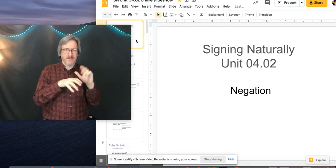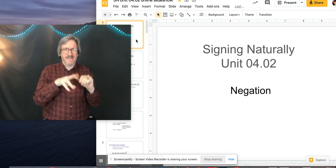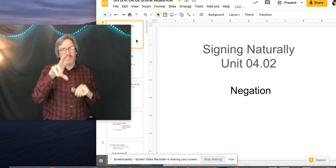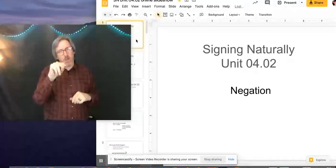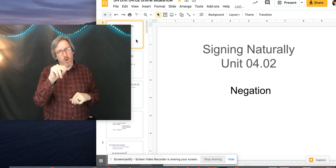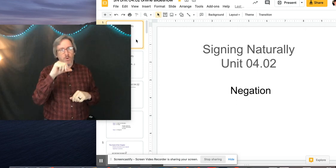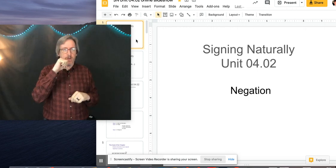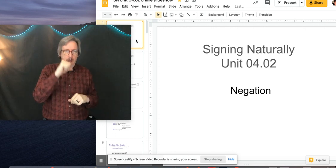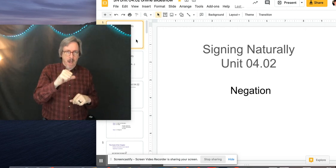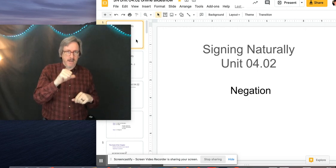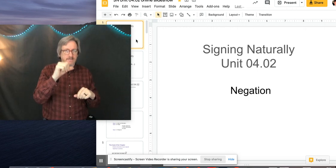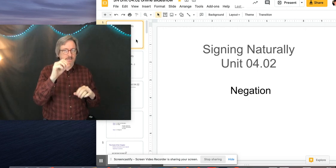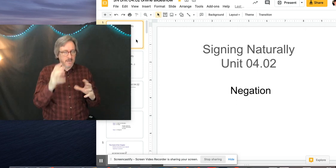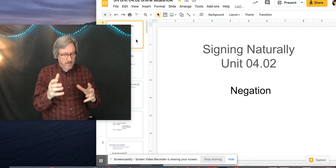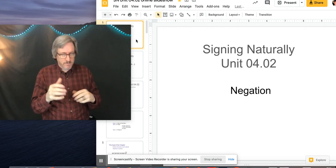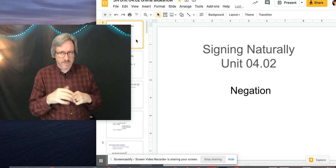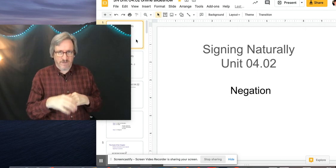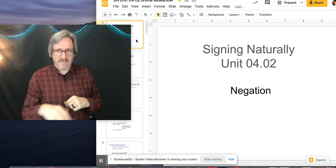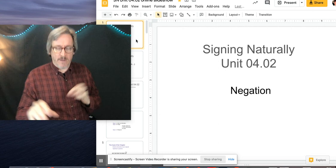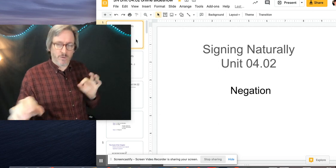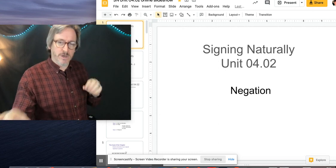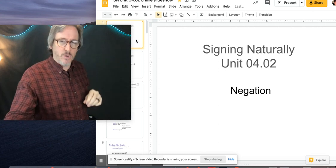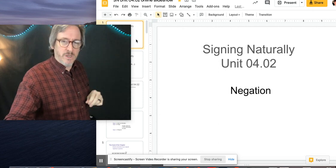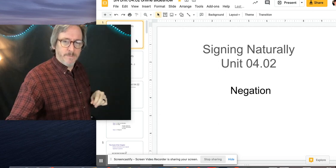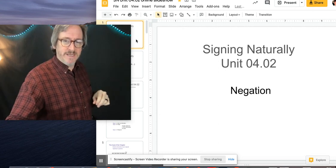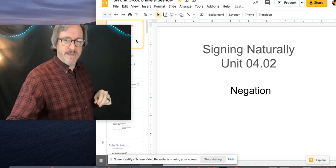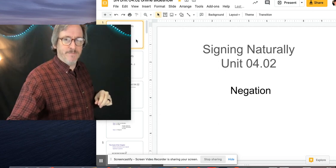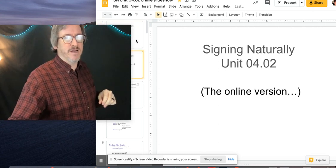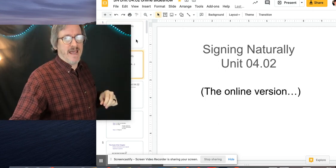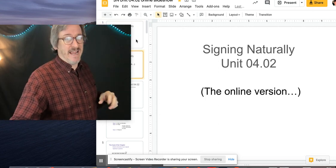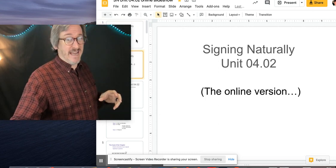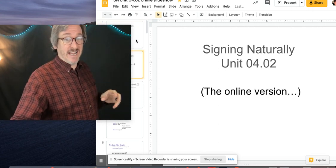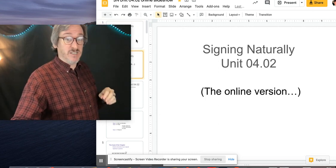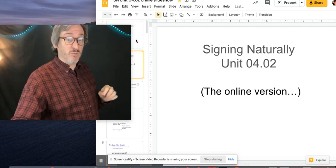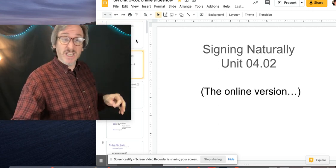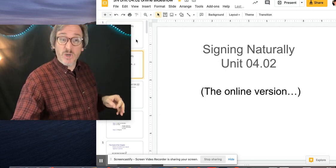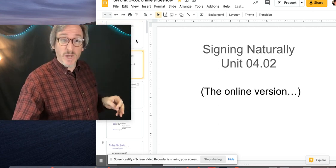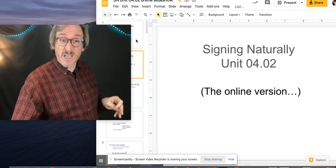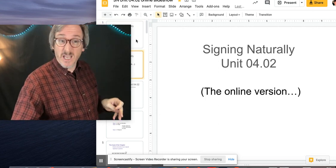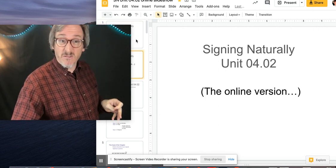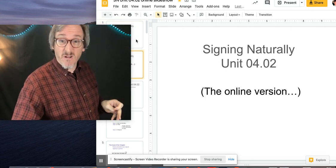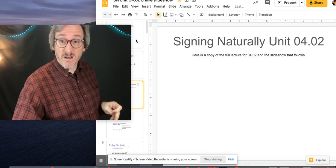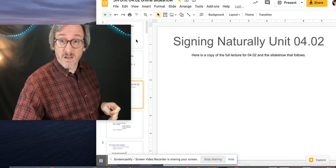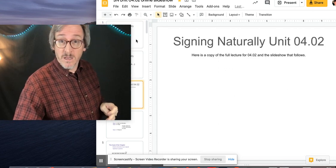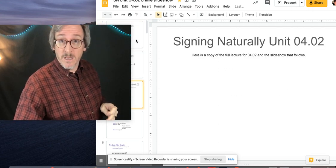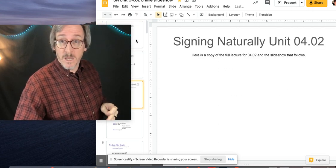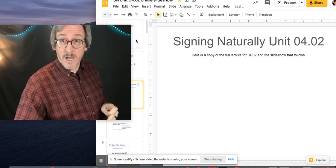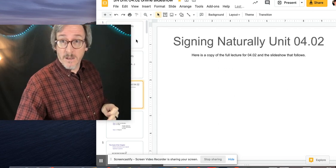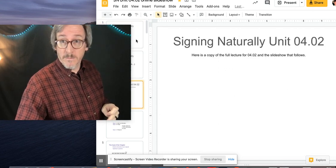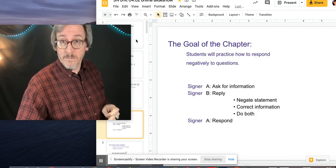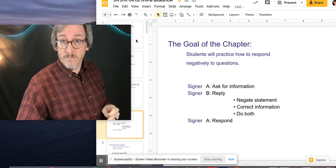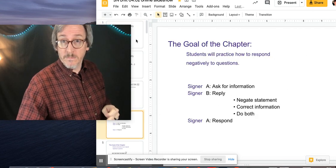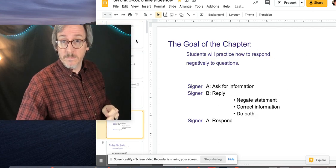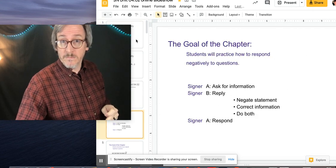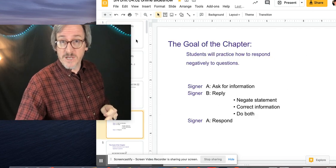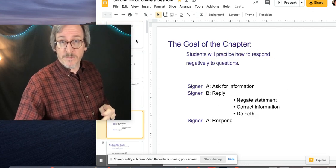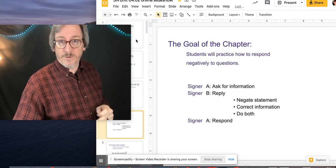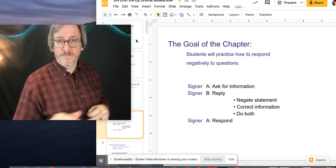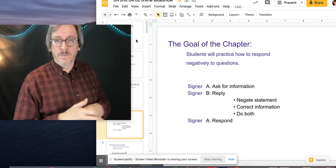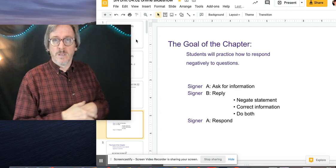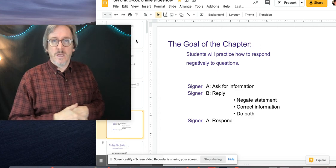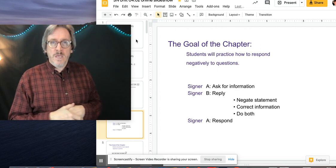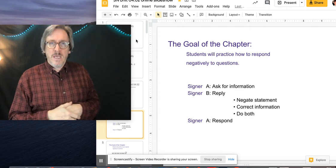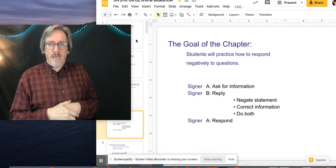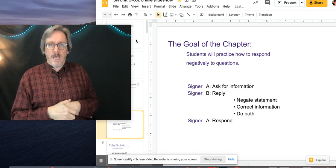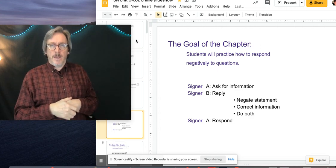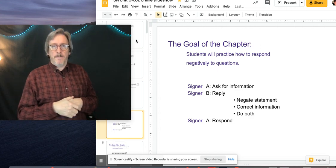about saying no, not, stuff like that. We're going to go a little bit deeper into that. Again, it's a really quick hit and run chapter.